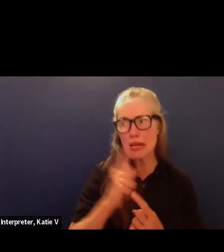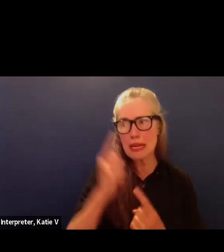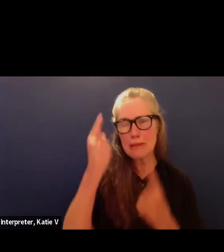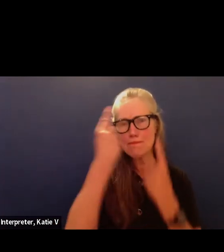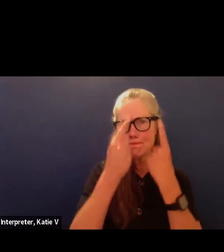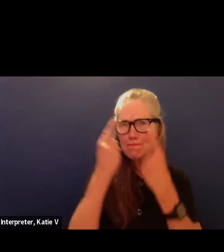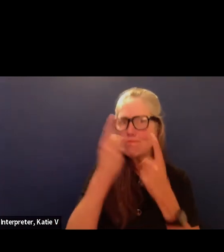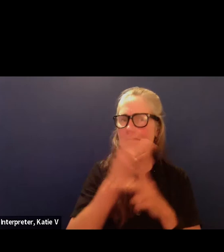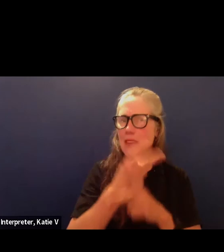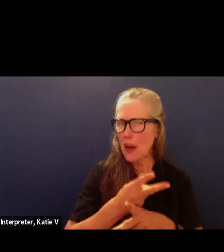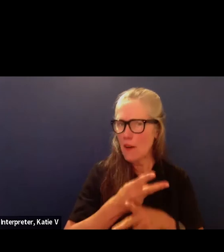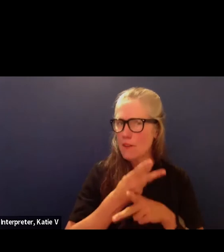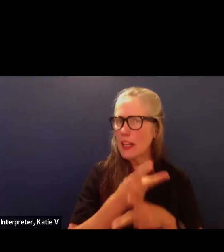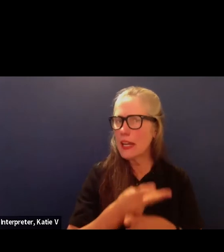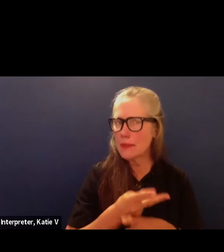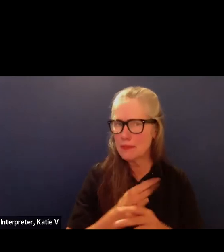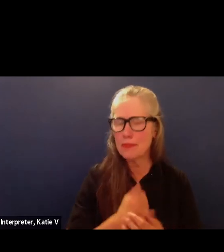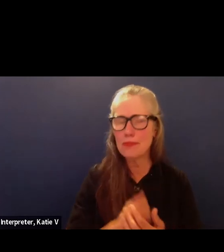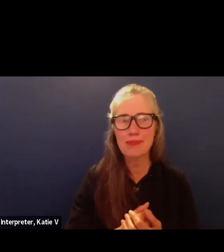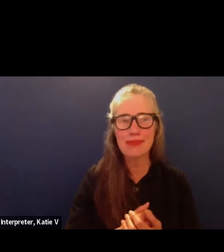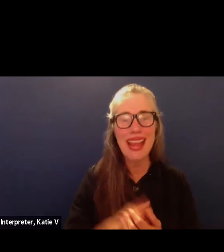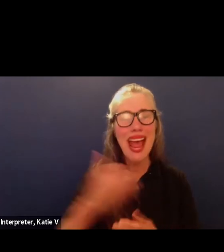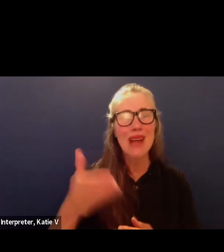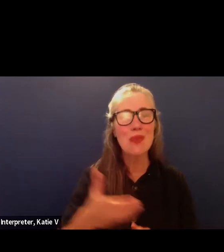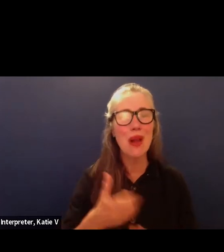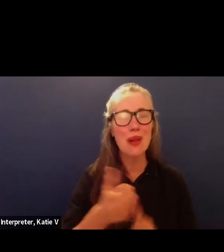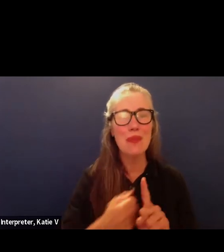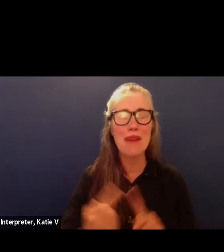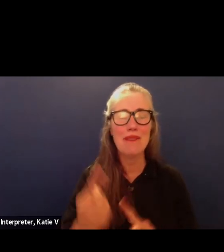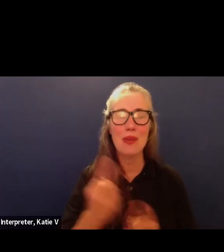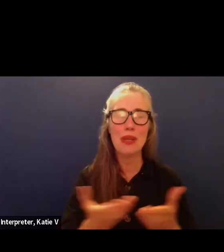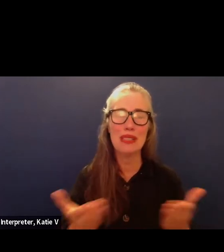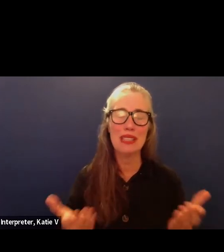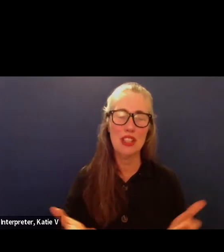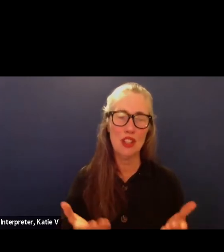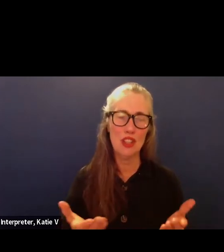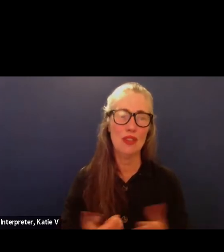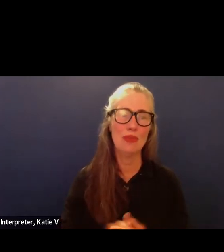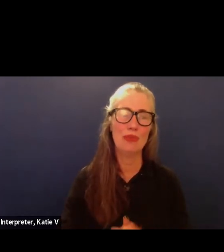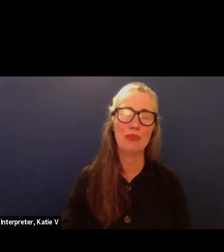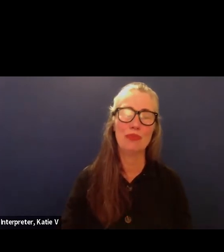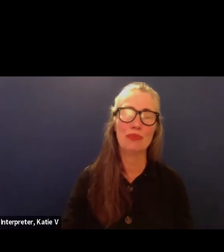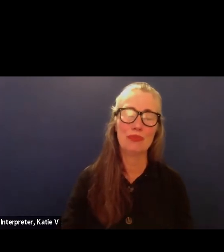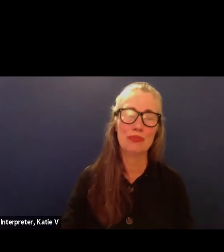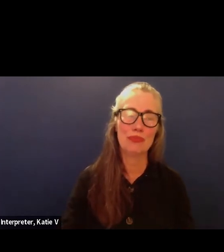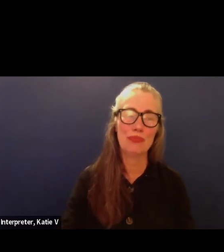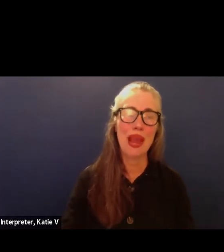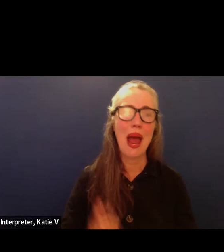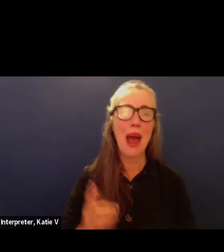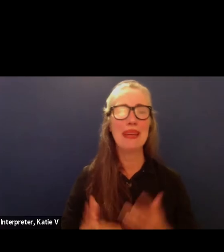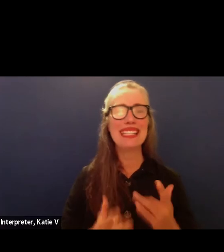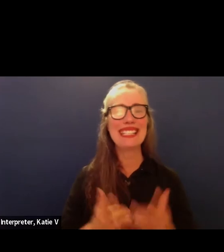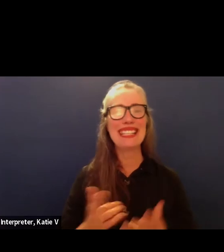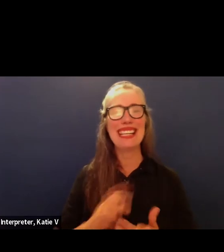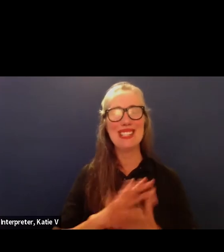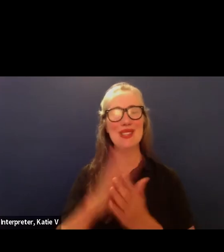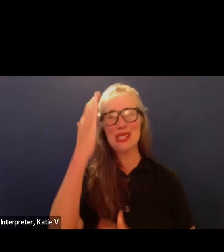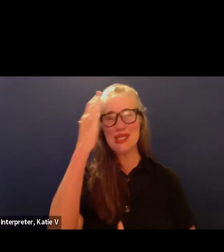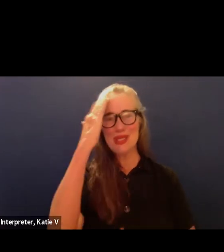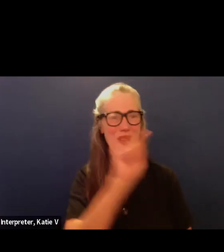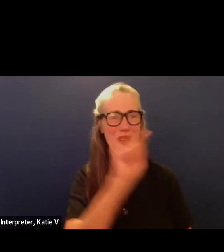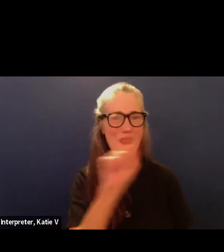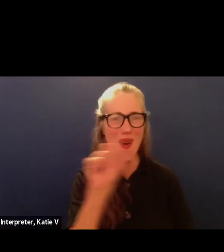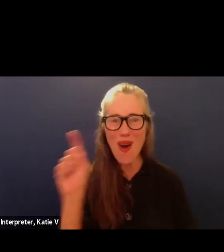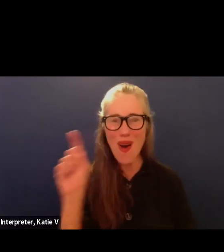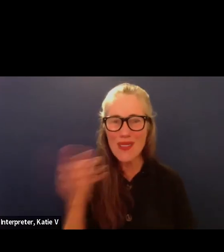and you know and also a welcome to everyone here to um very excited to get to know everyone better